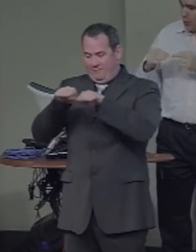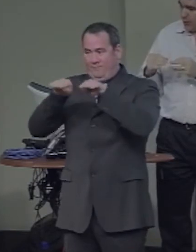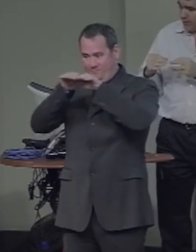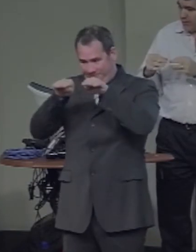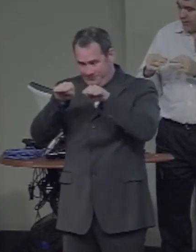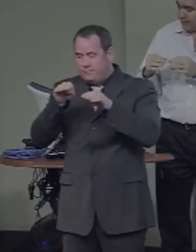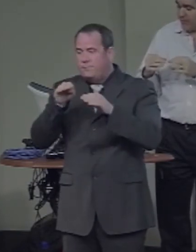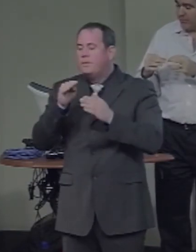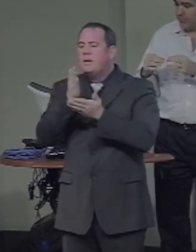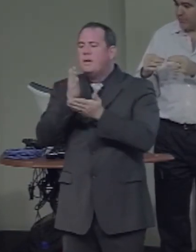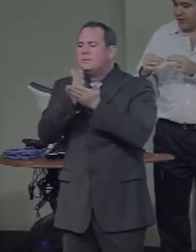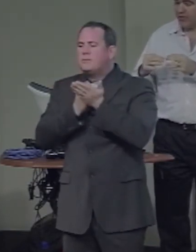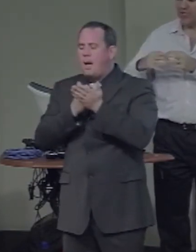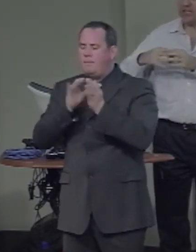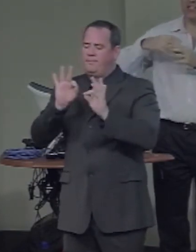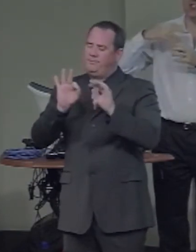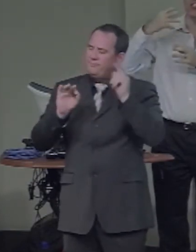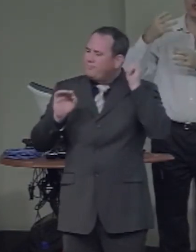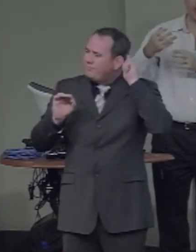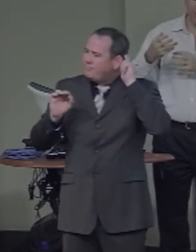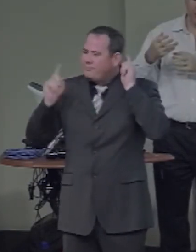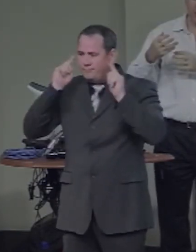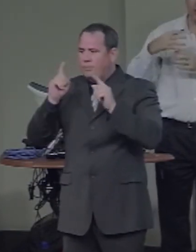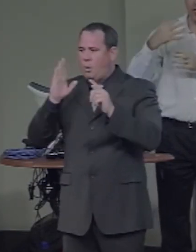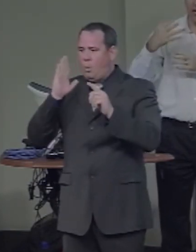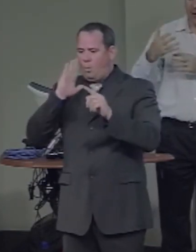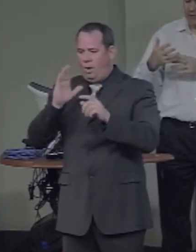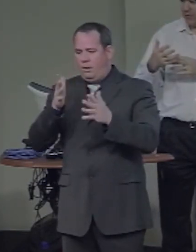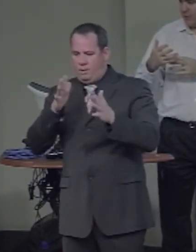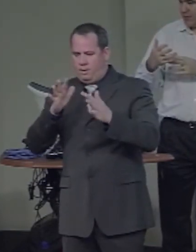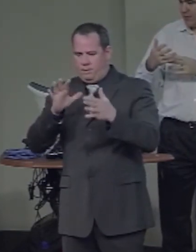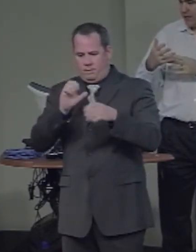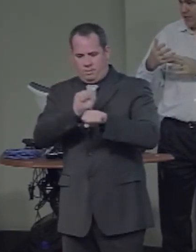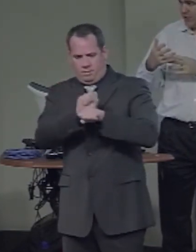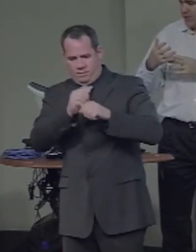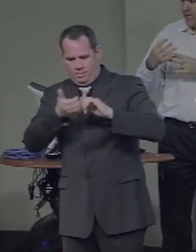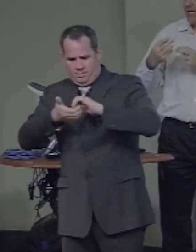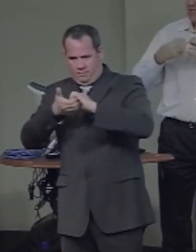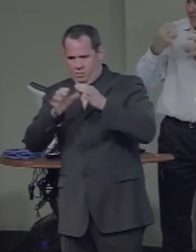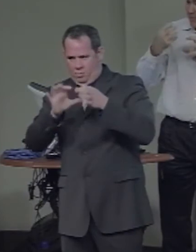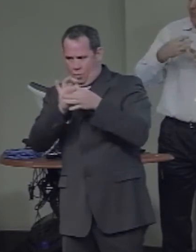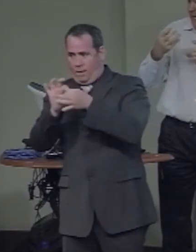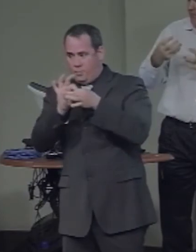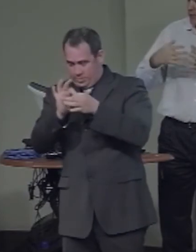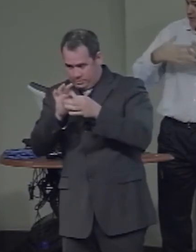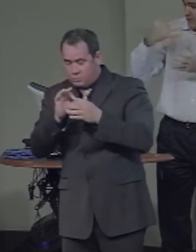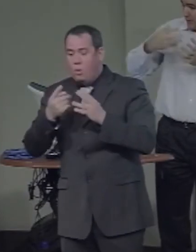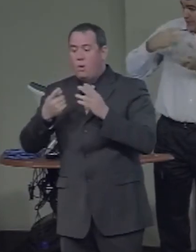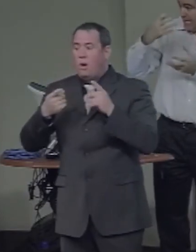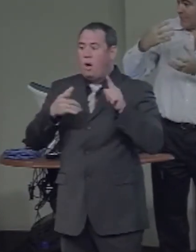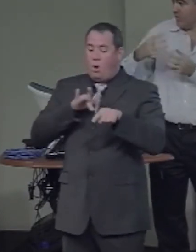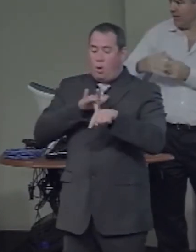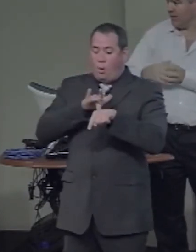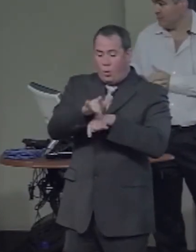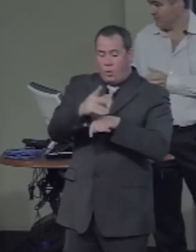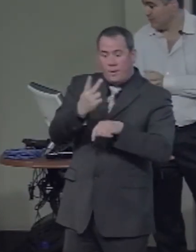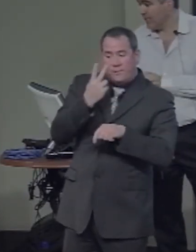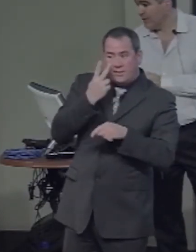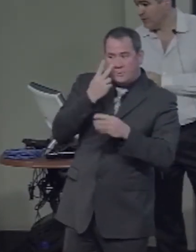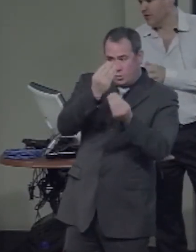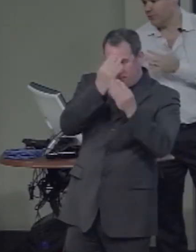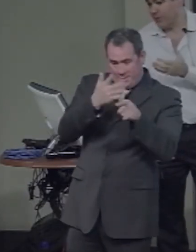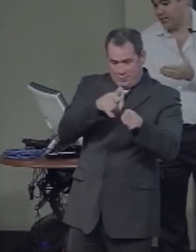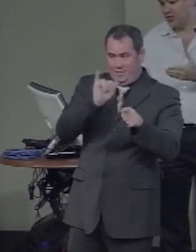of lower-level information that needs to contribute to the object representations needs to be able to connect with it.